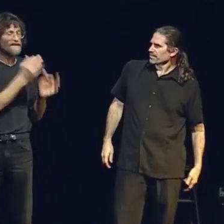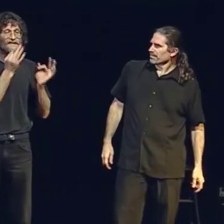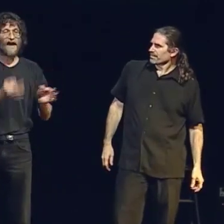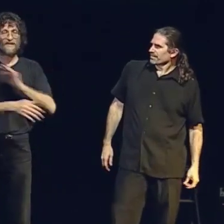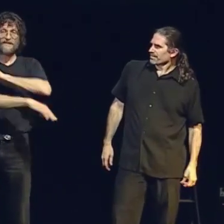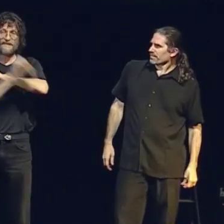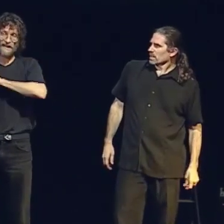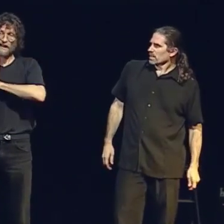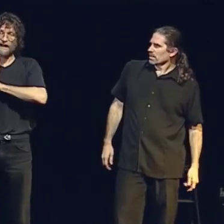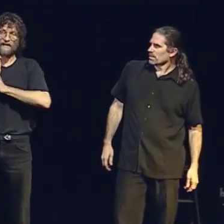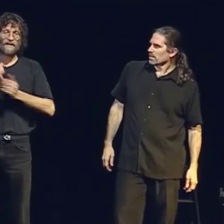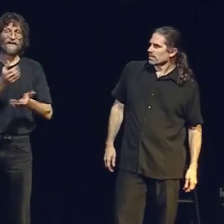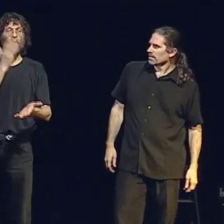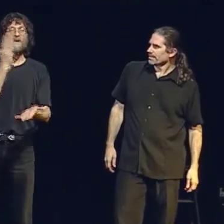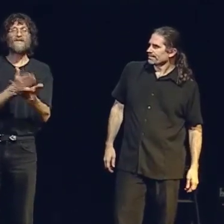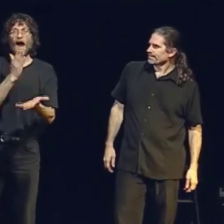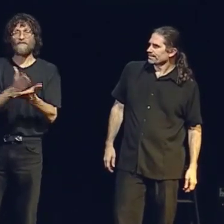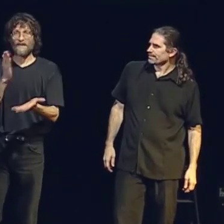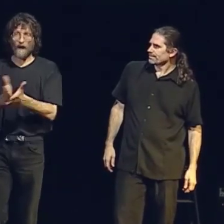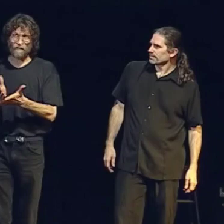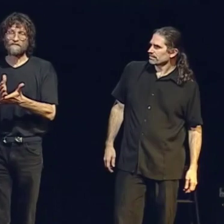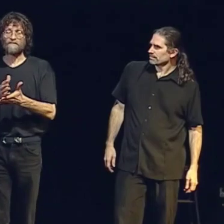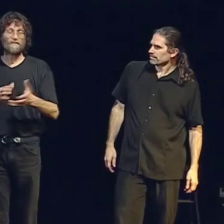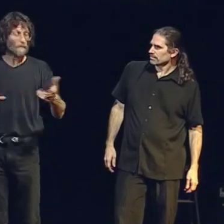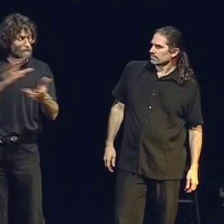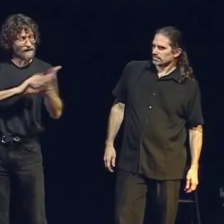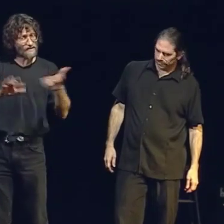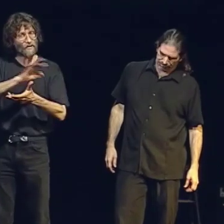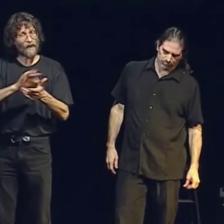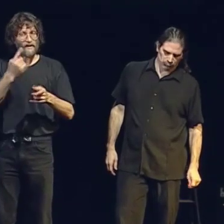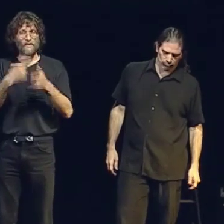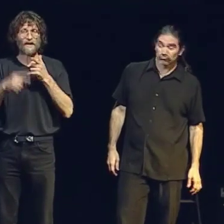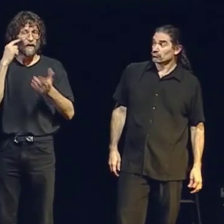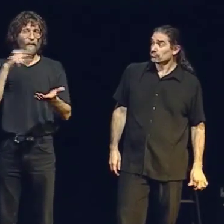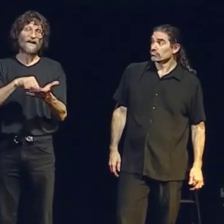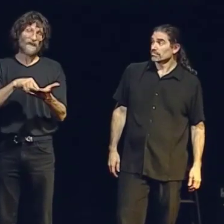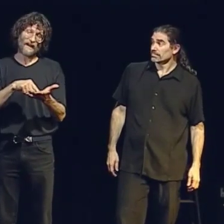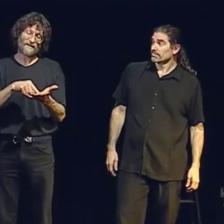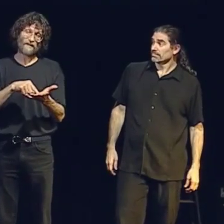decided to steal it. We checked it up, mixed it around so you can't recognize it.